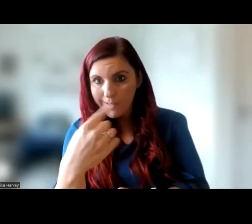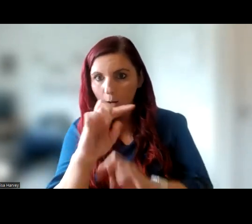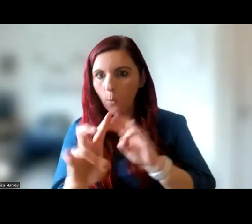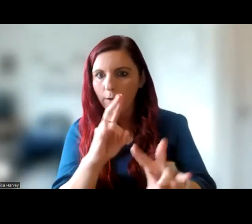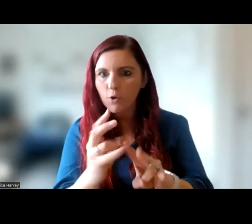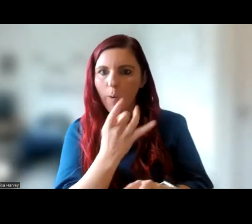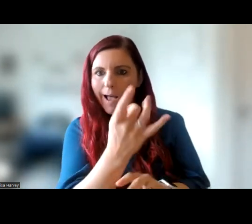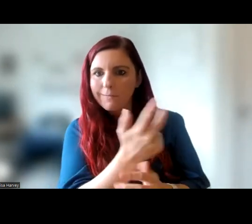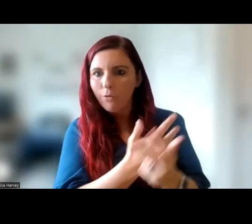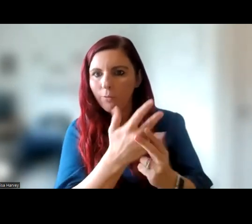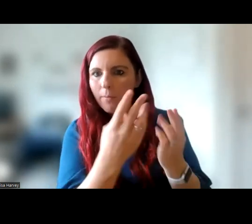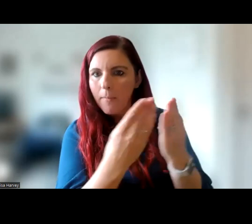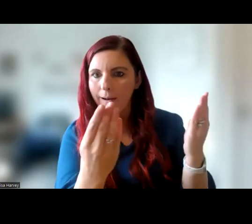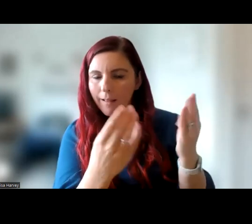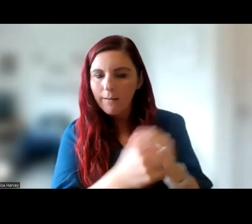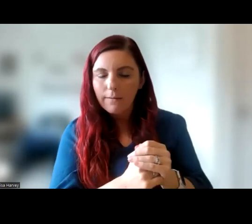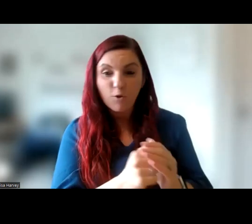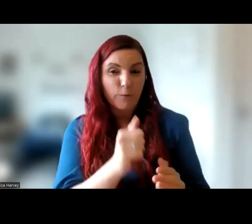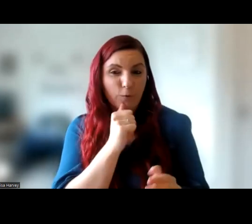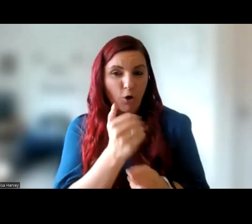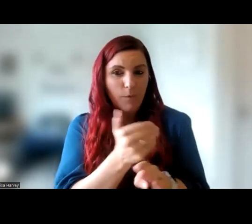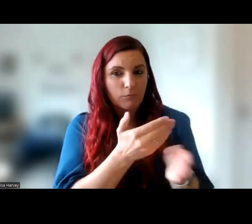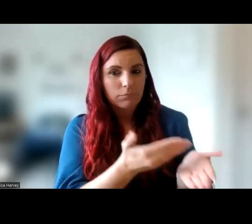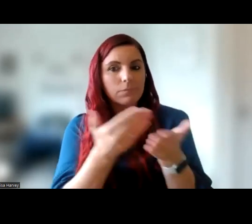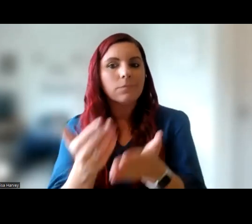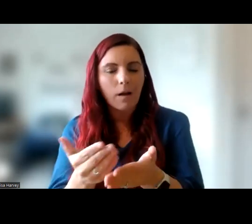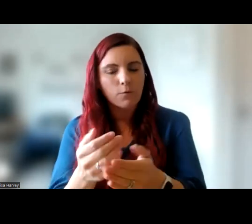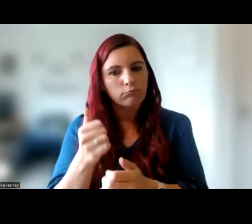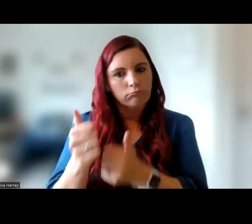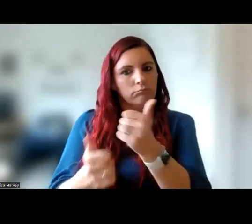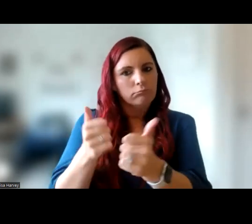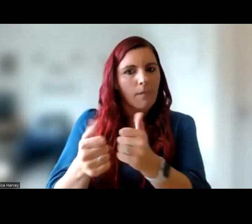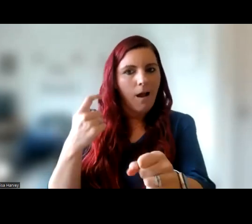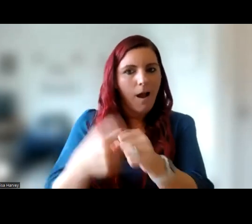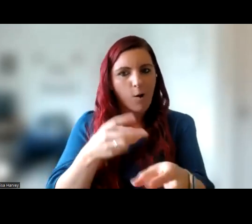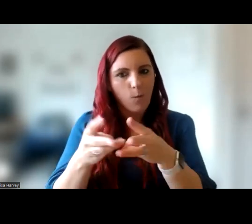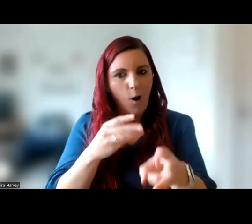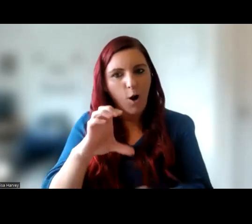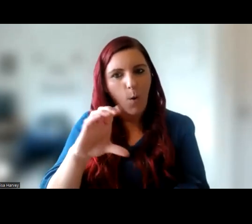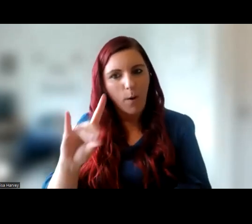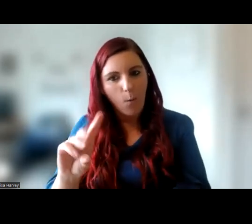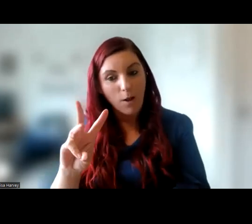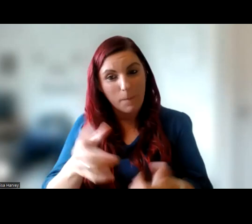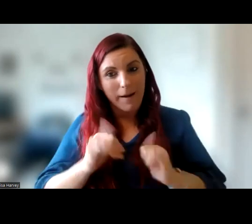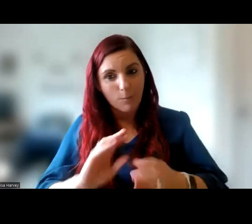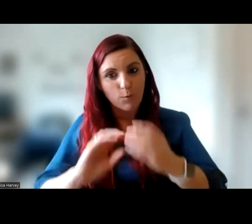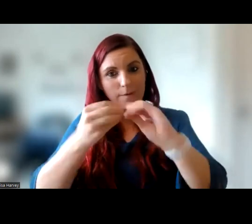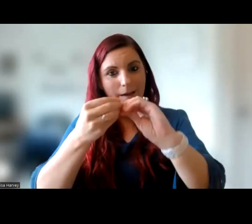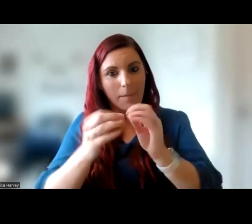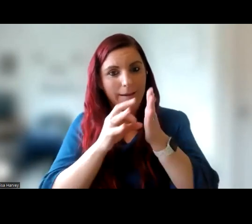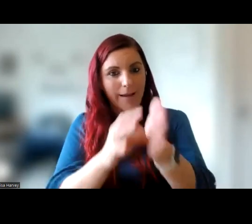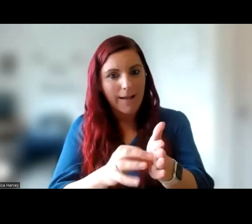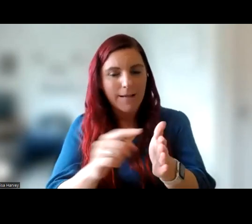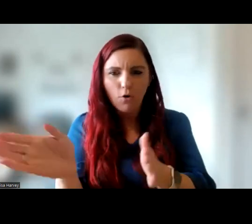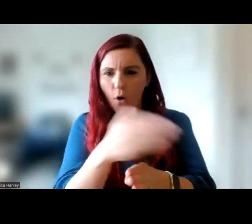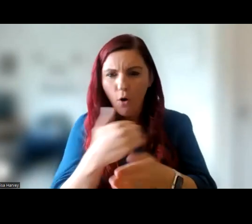So before I hand over, I just want to acknowledge the very hard work of Chloe Walsh on developing this guidance, and all all the